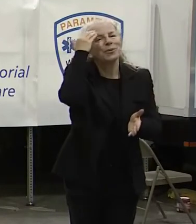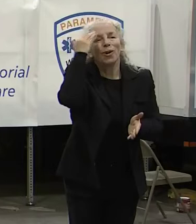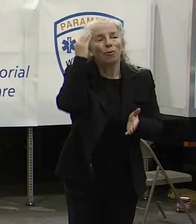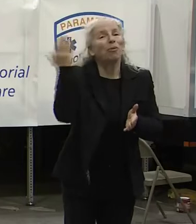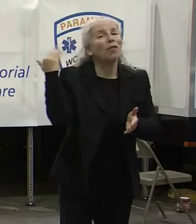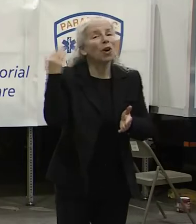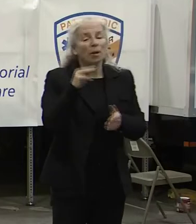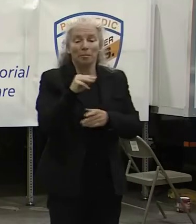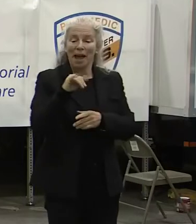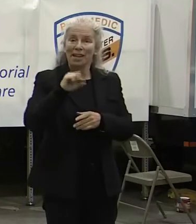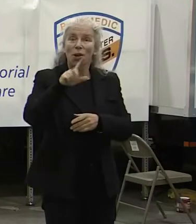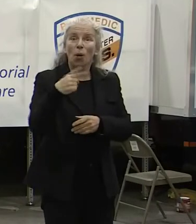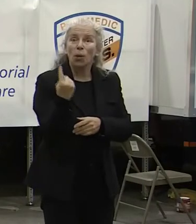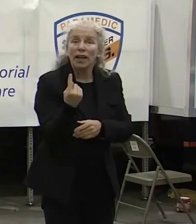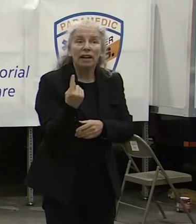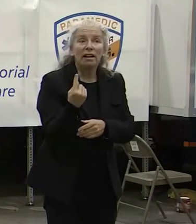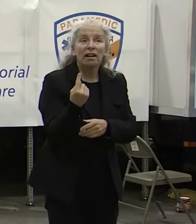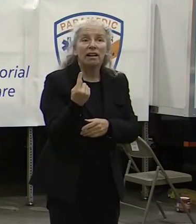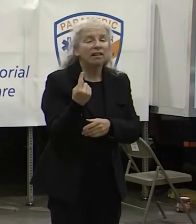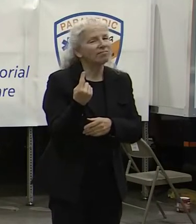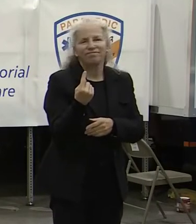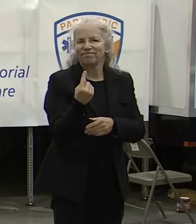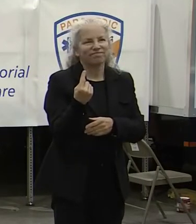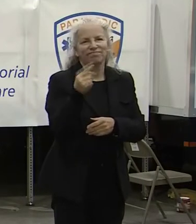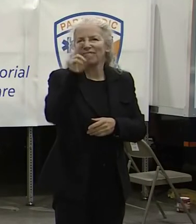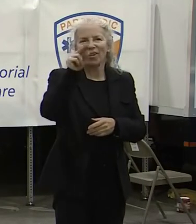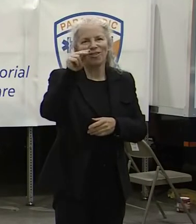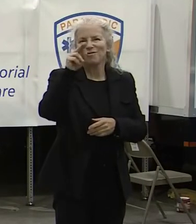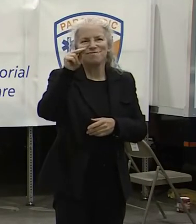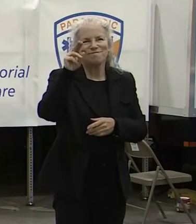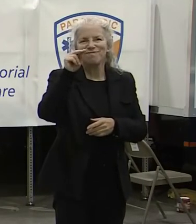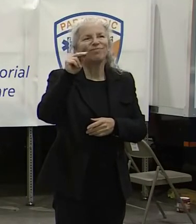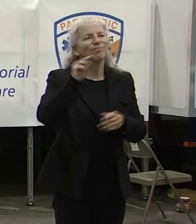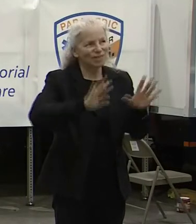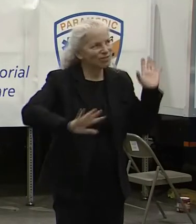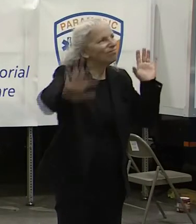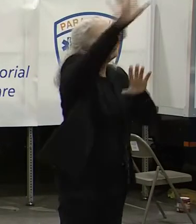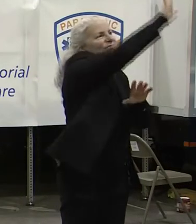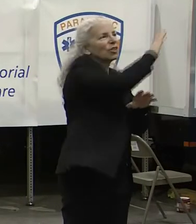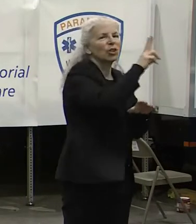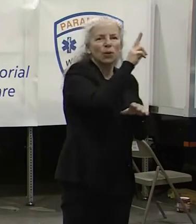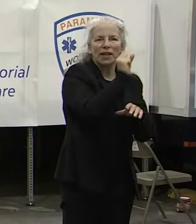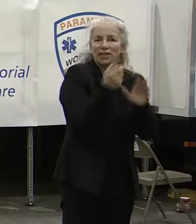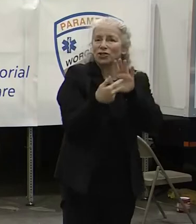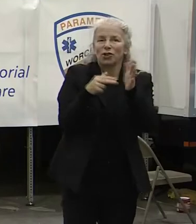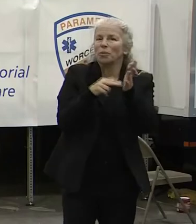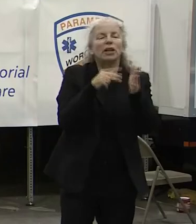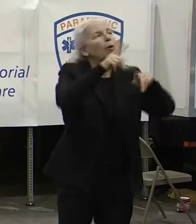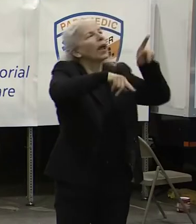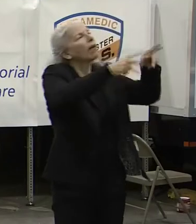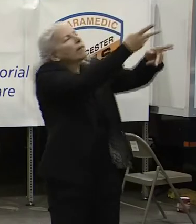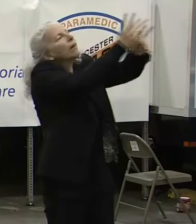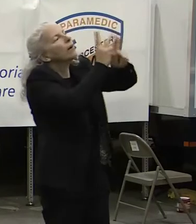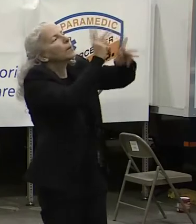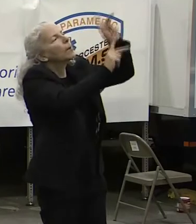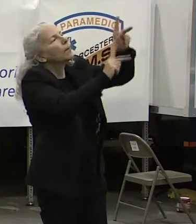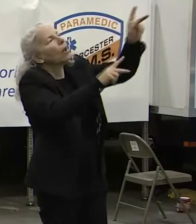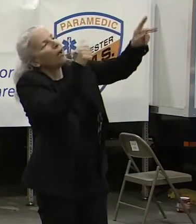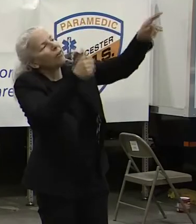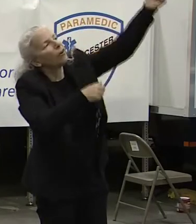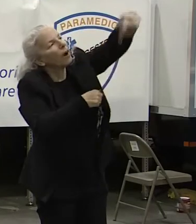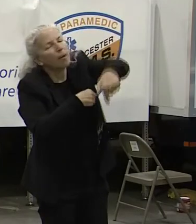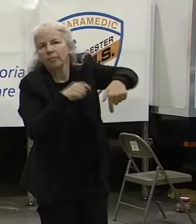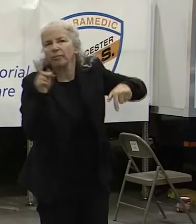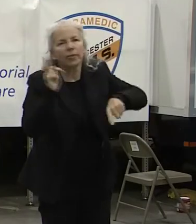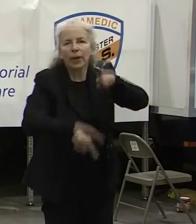Northeast experience the surge. Our entire country has experienced a surge and a rise in cases and strains on health care systems